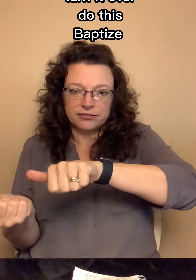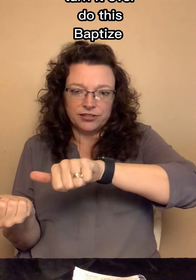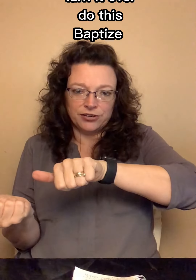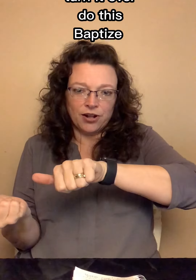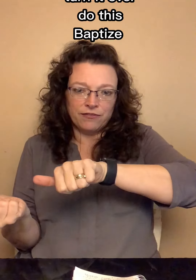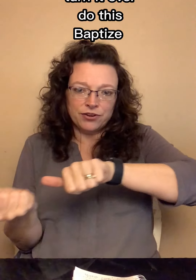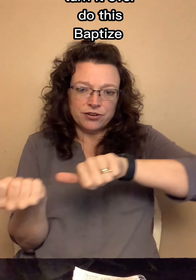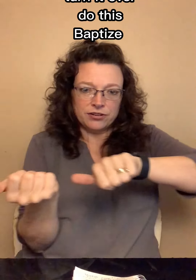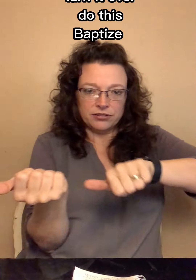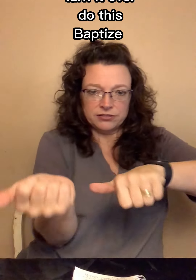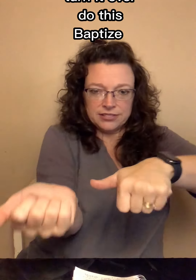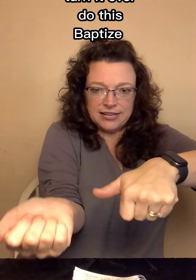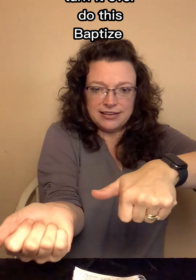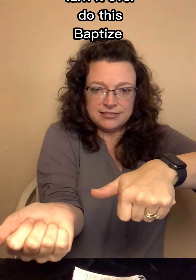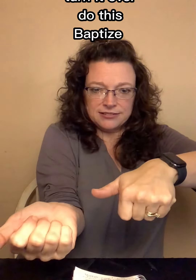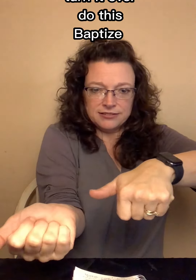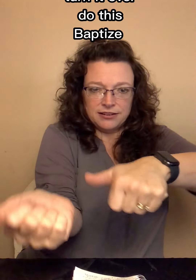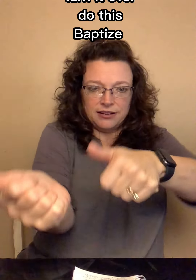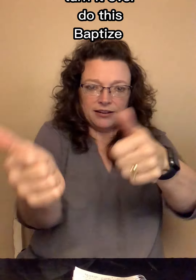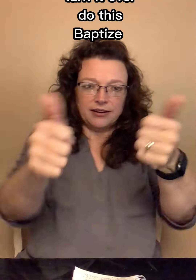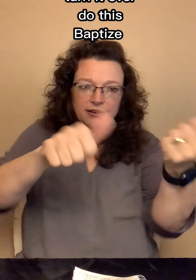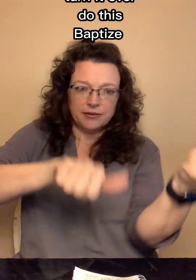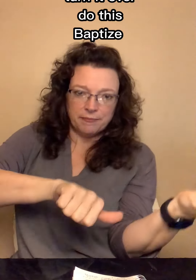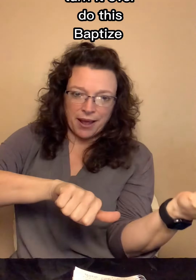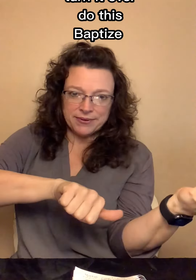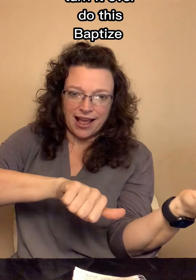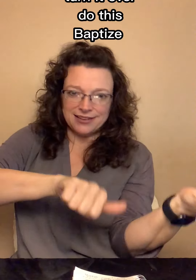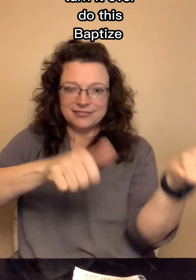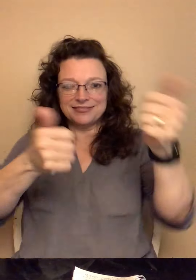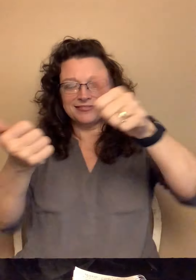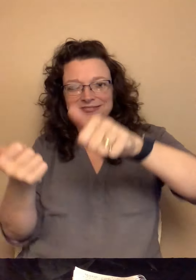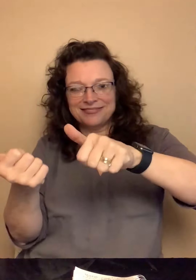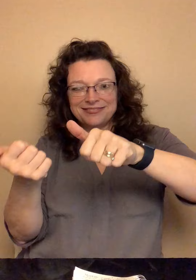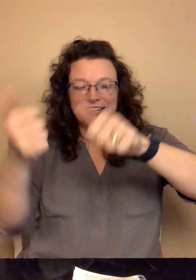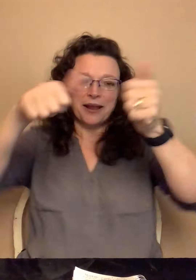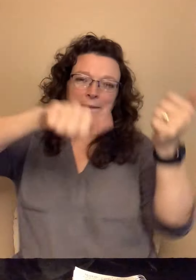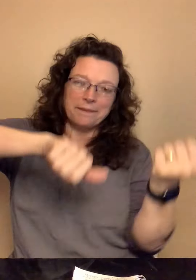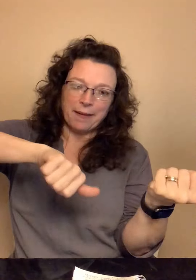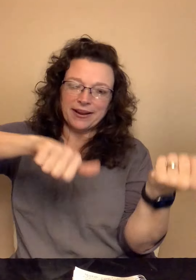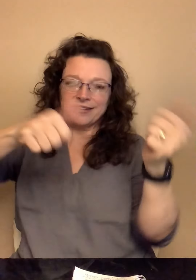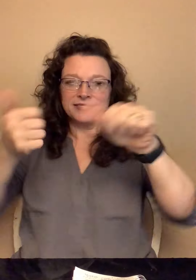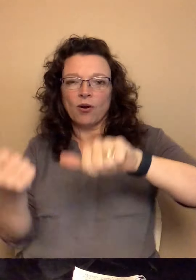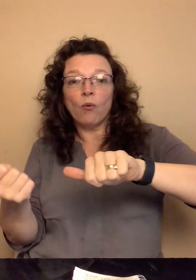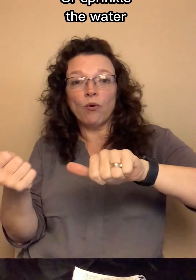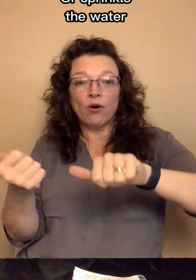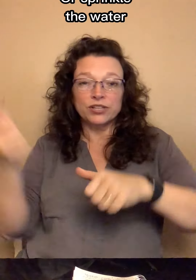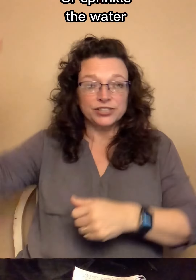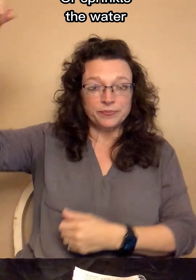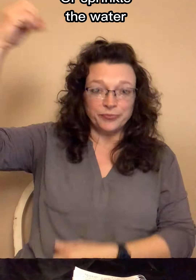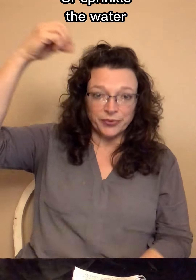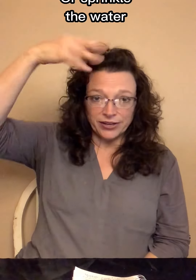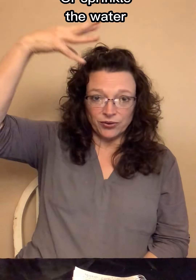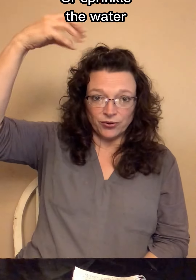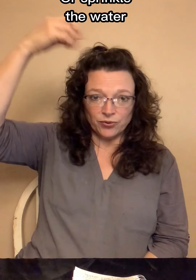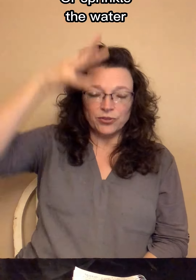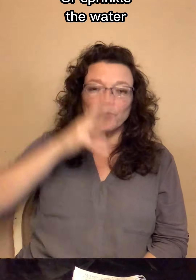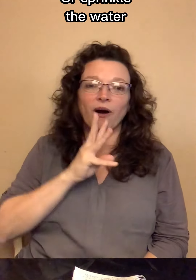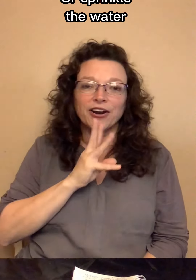Turn it over. Do this. Baptize. Or sprinkle water.